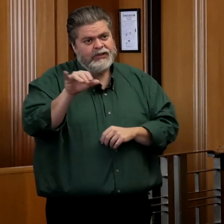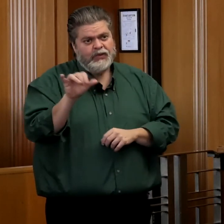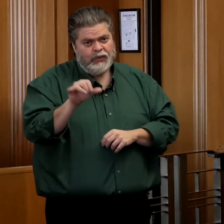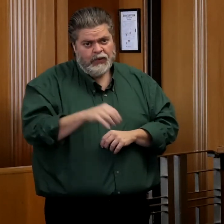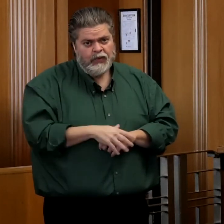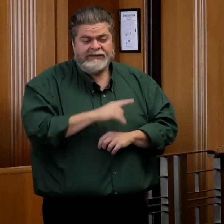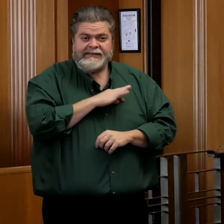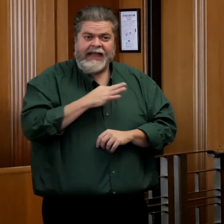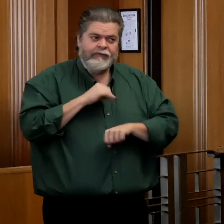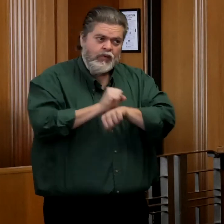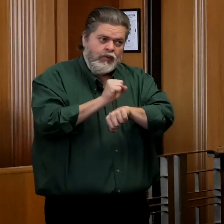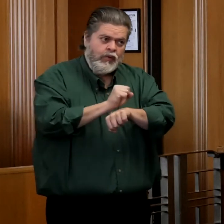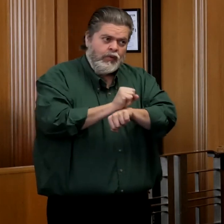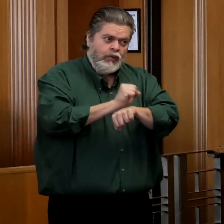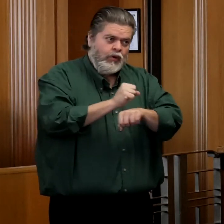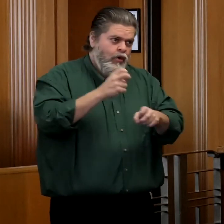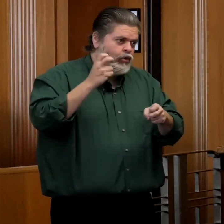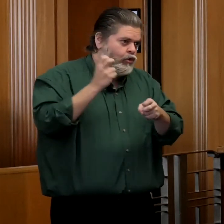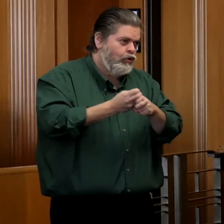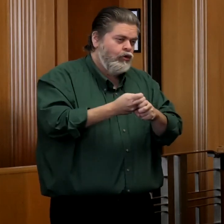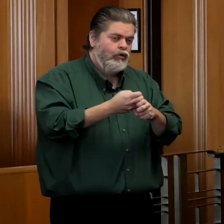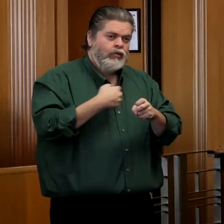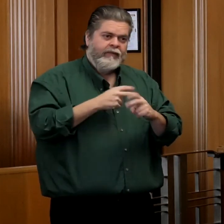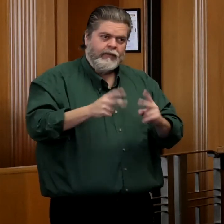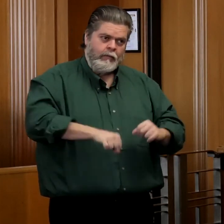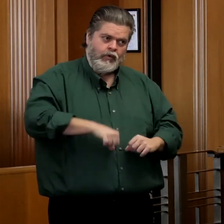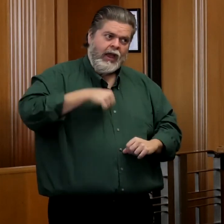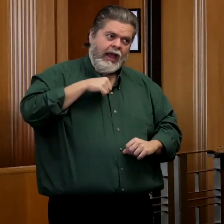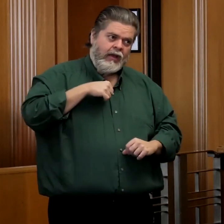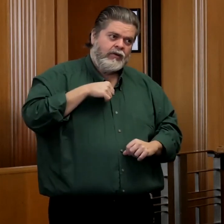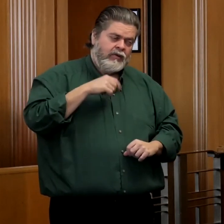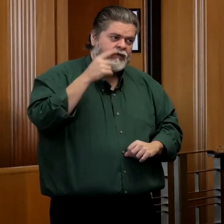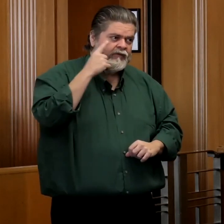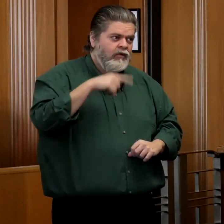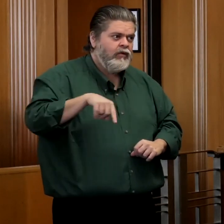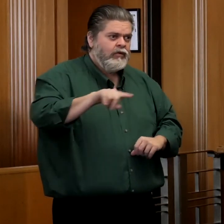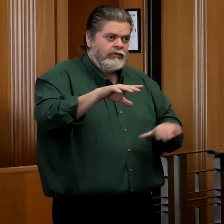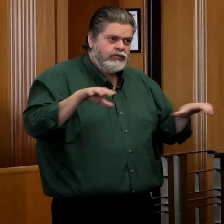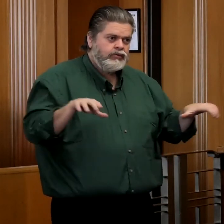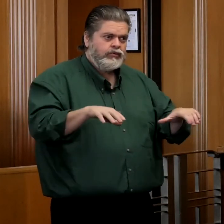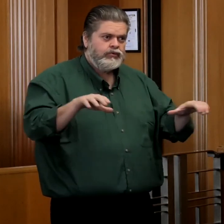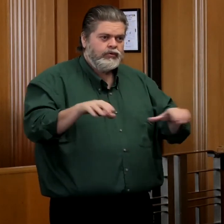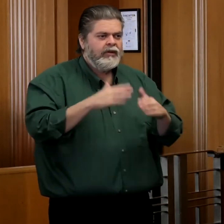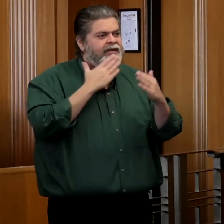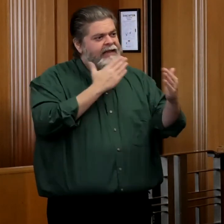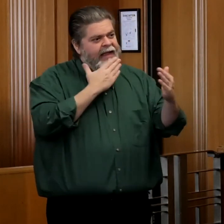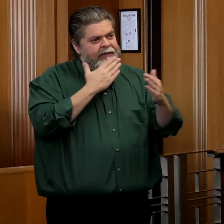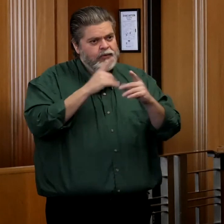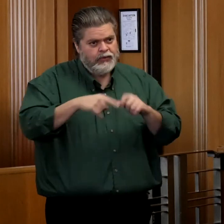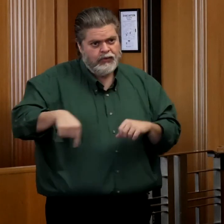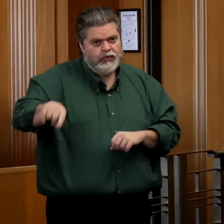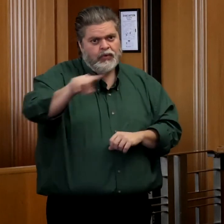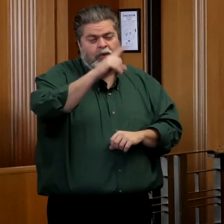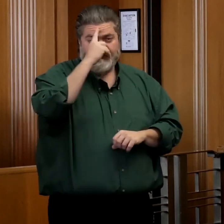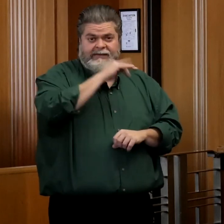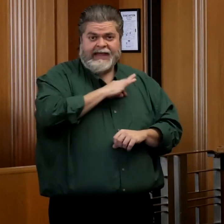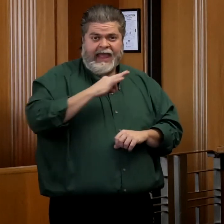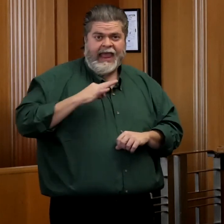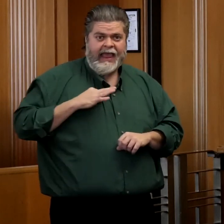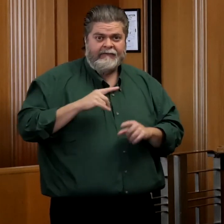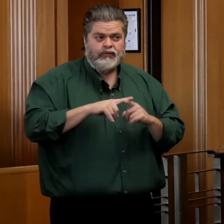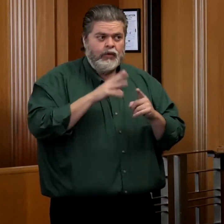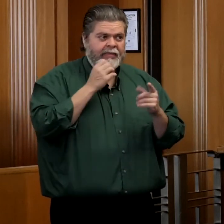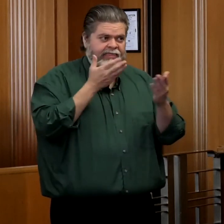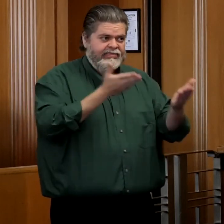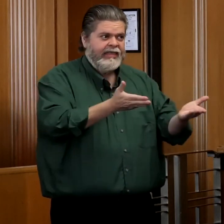staff continues to work very hard, and we're very proud of everything that everyone is doing. Very thankful for the staff to be there